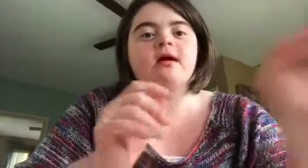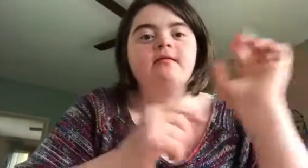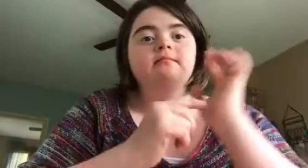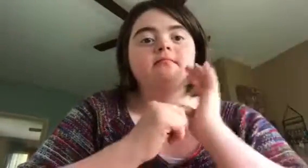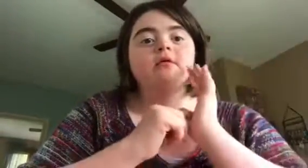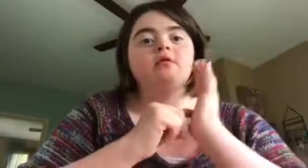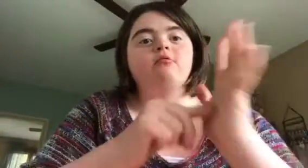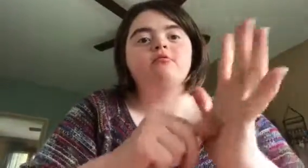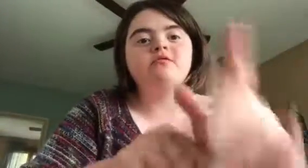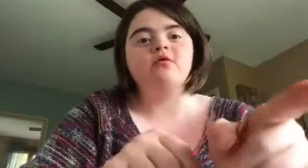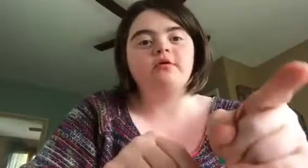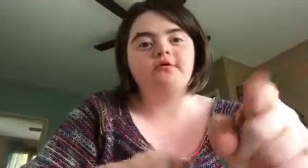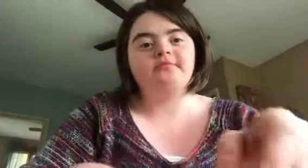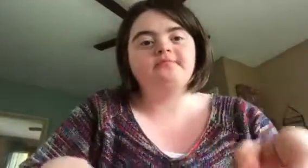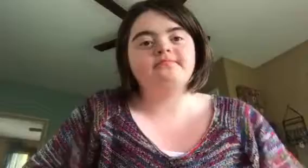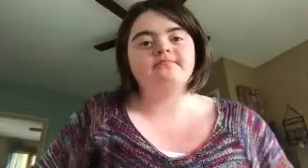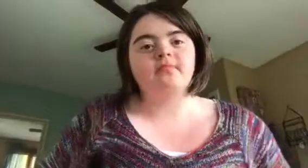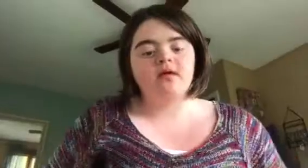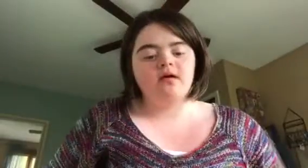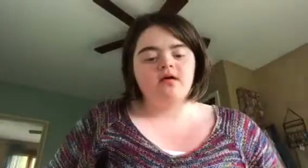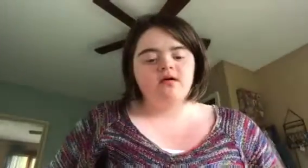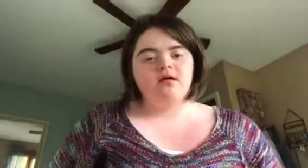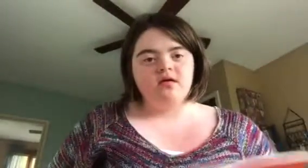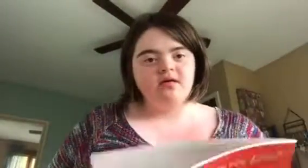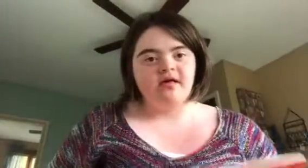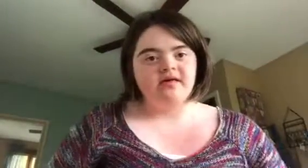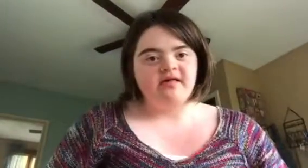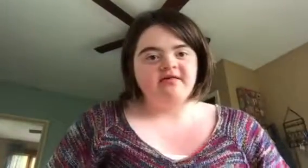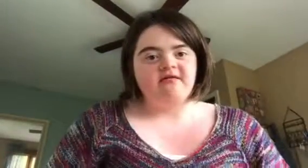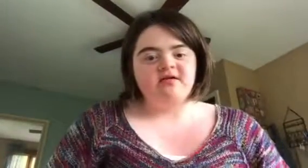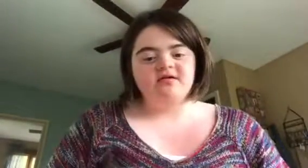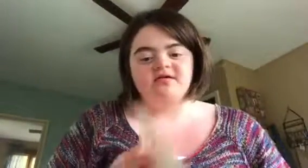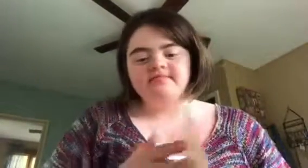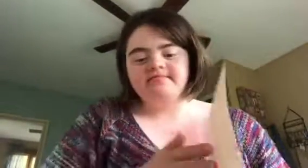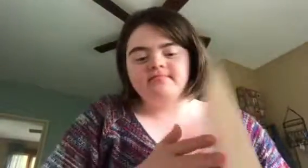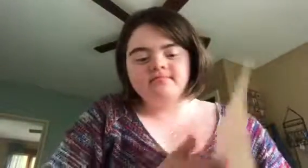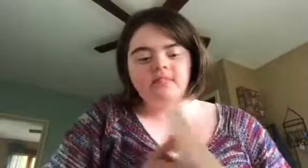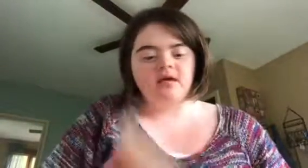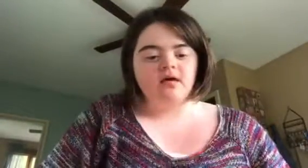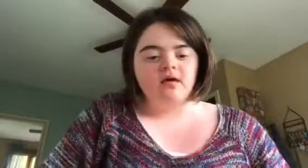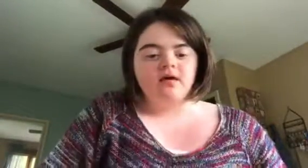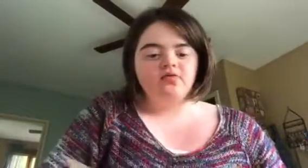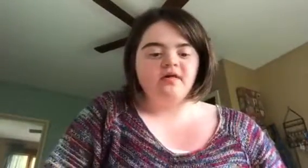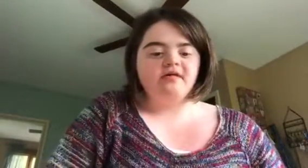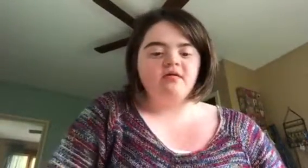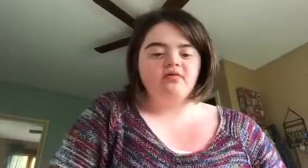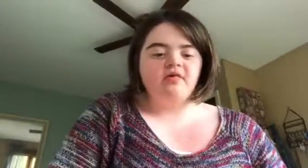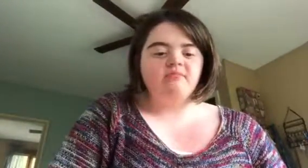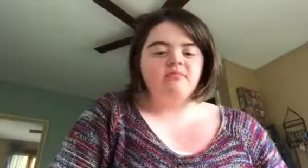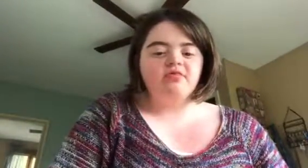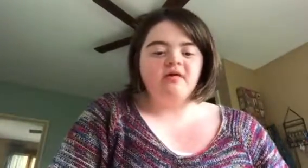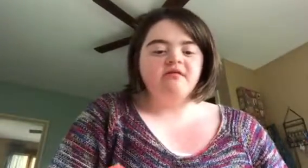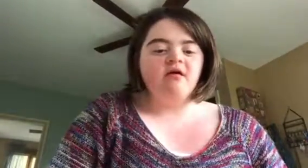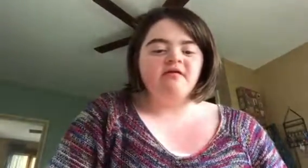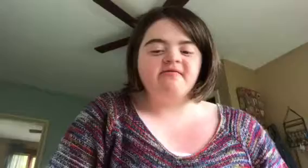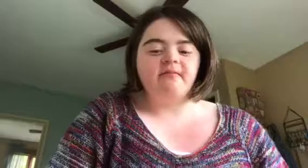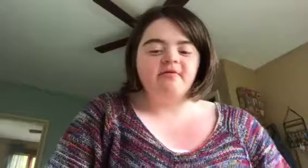I'm going to show you. Let's get started. This is called Simple